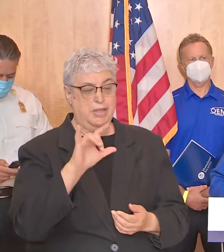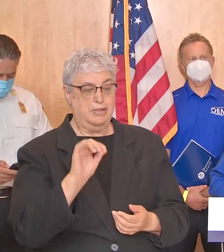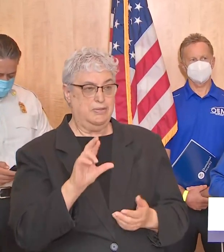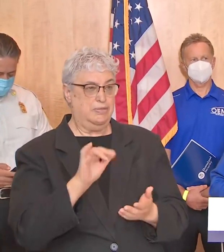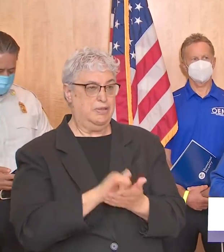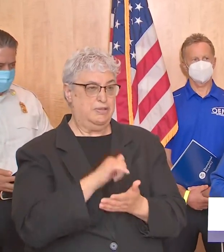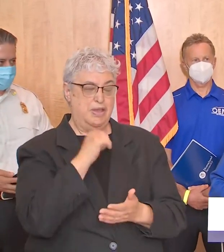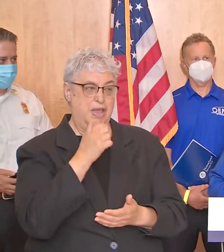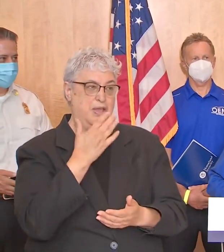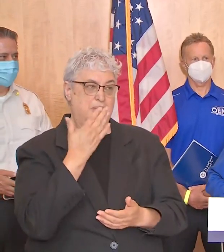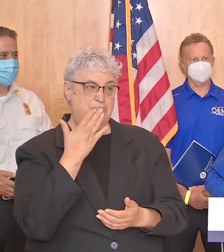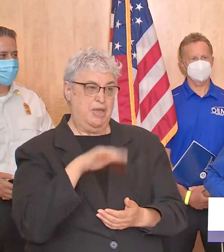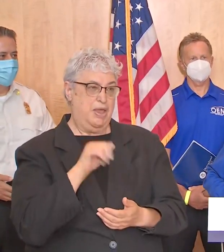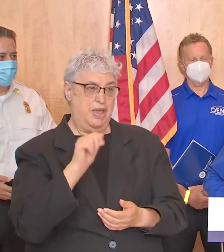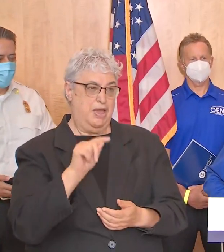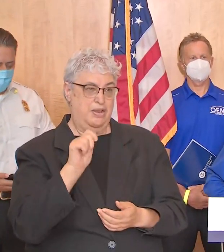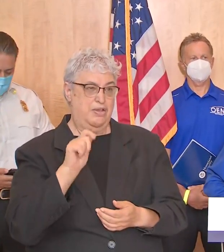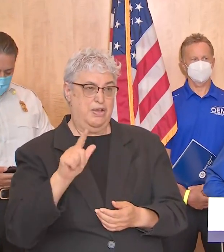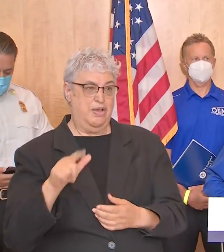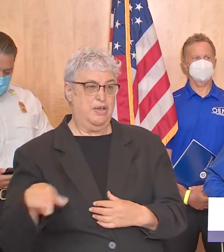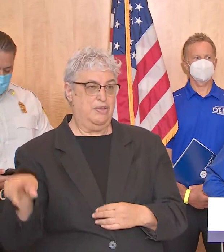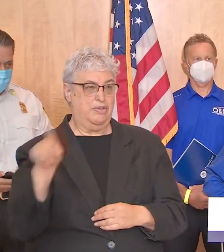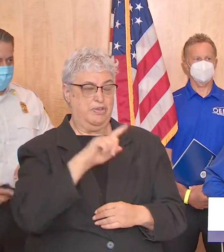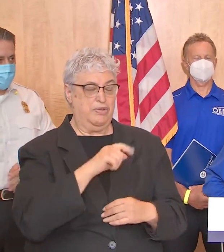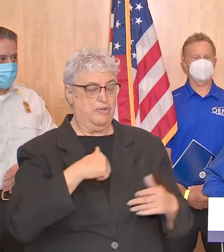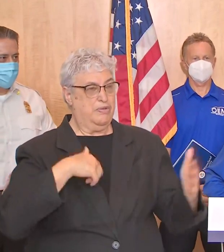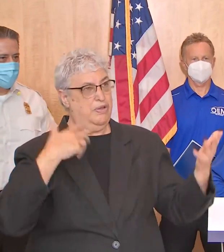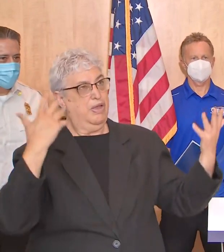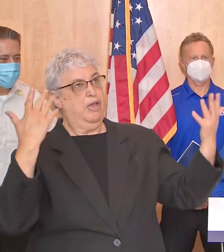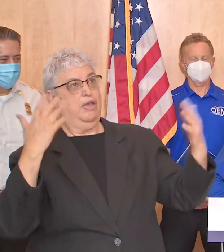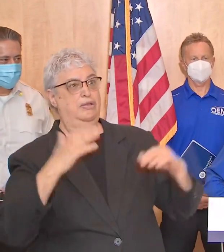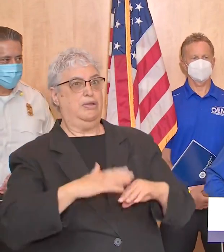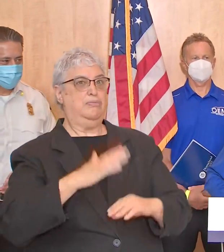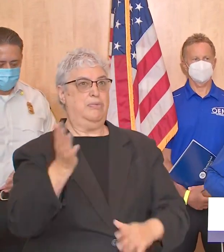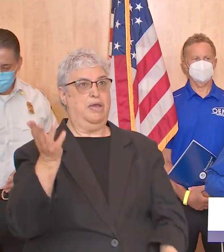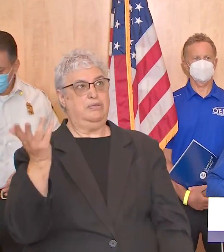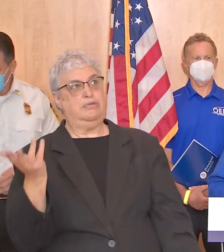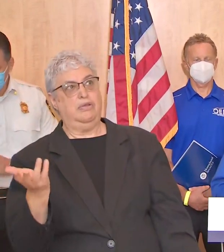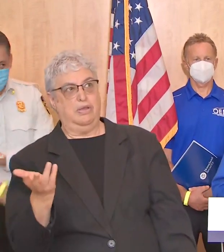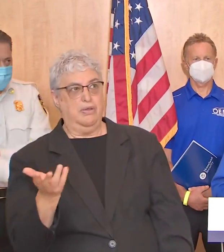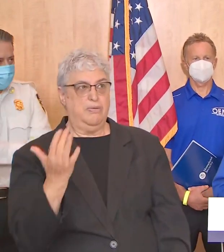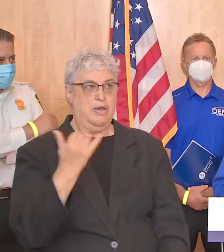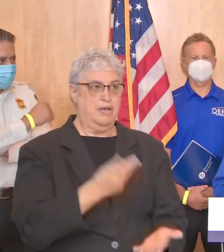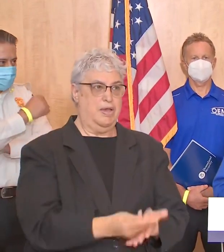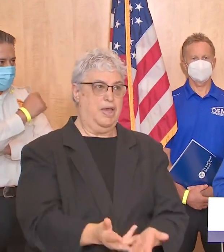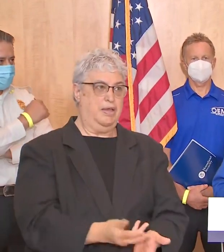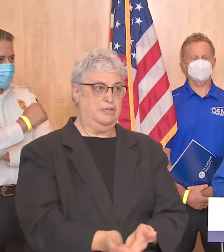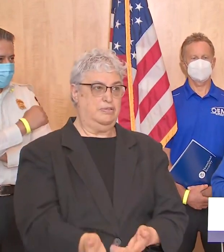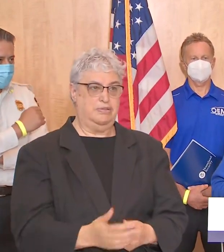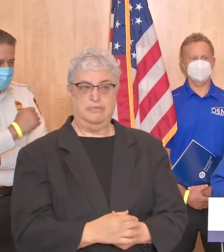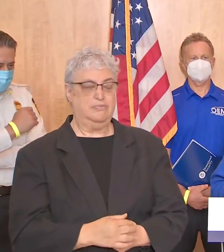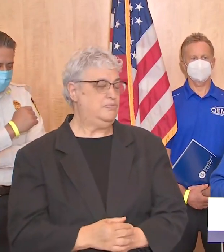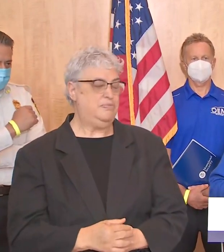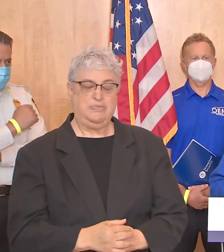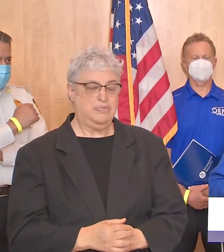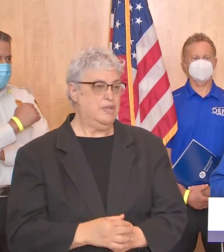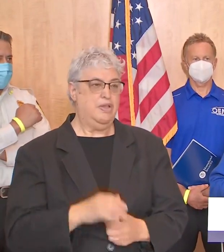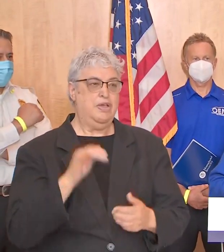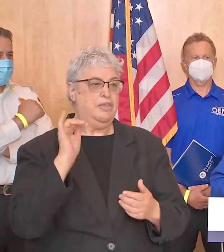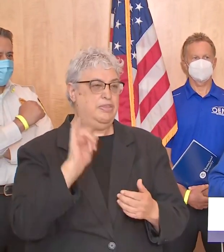this wasn't bad at all and you all made too much of a fuss uh well let me tell you uh these storms rapidly